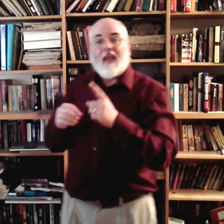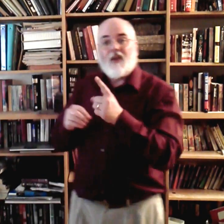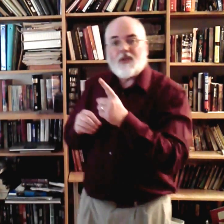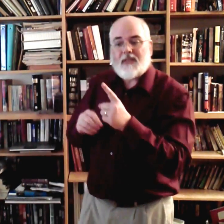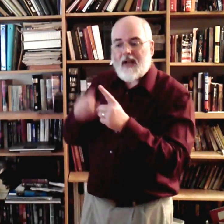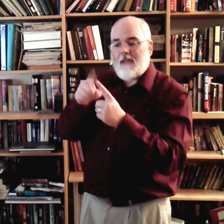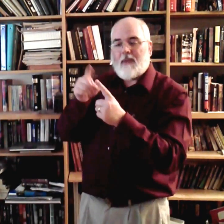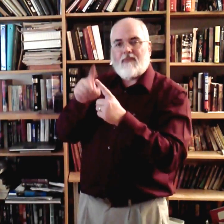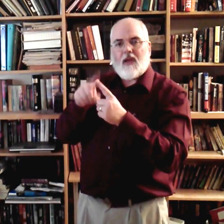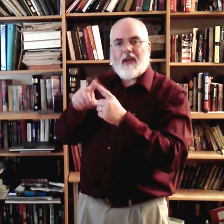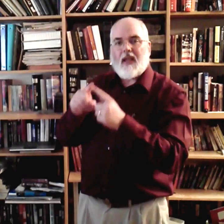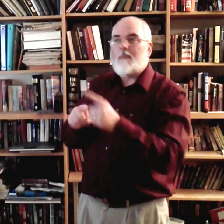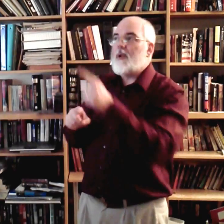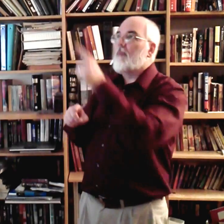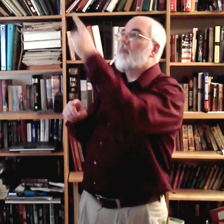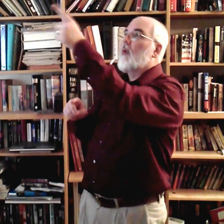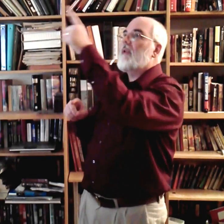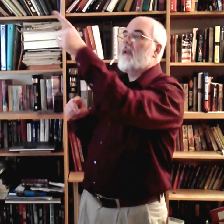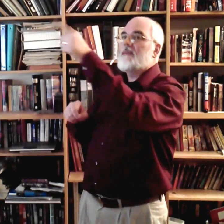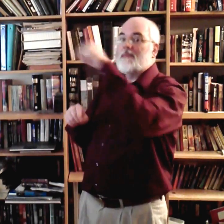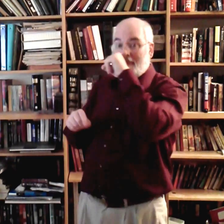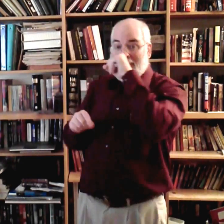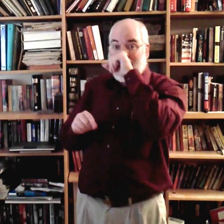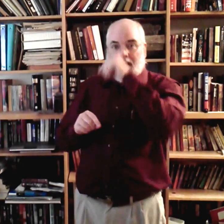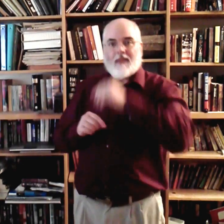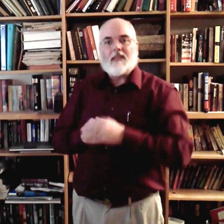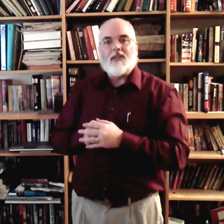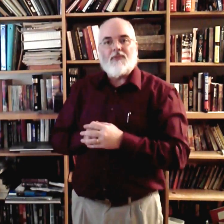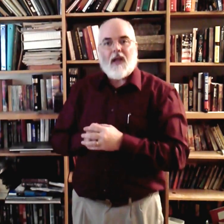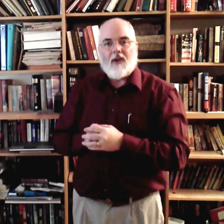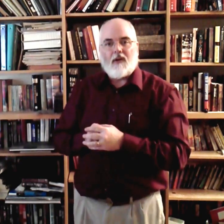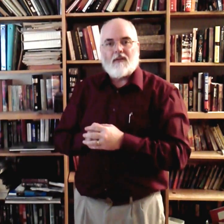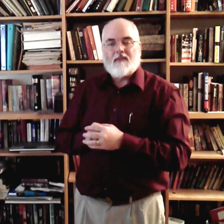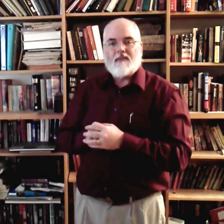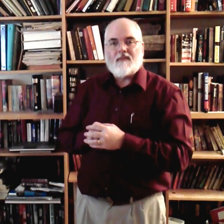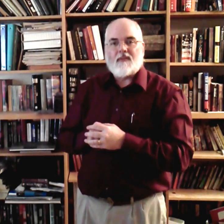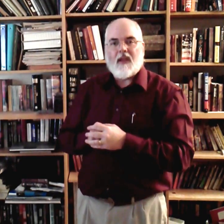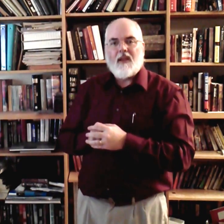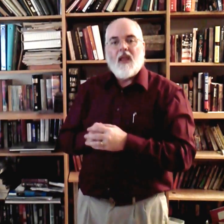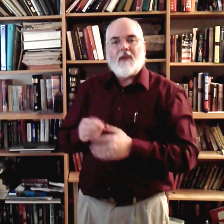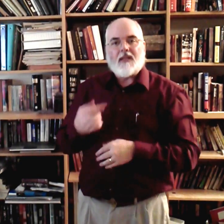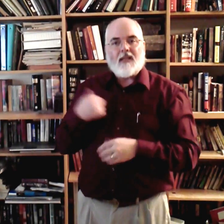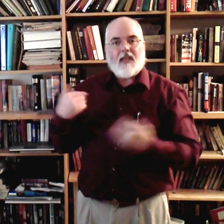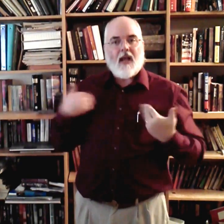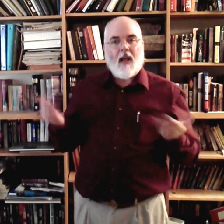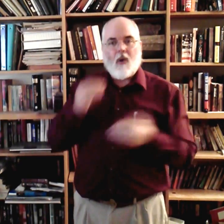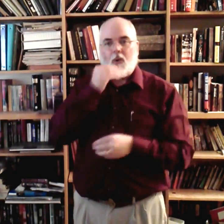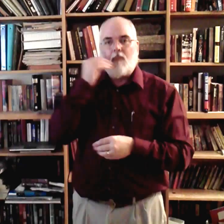Notice that I have my other hand up here pointing. That's a definer. Okay? Because I can say, I'm home.